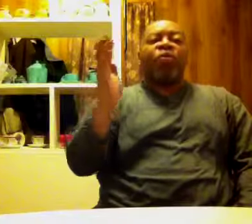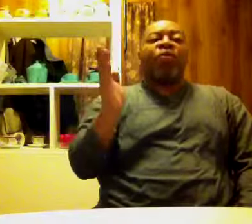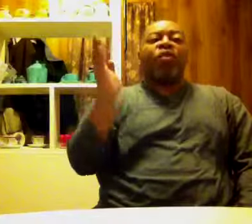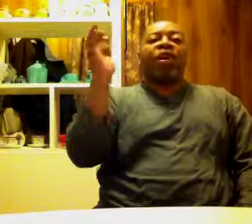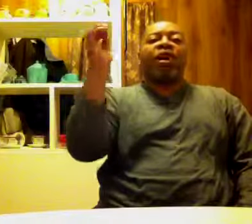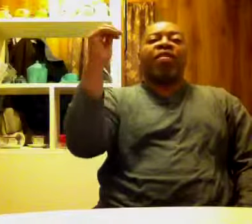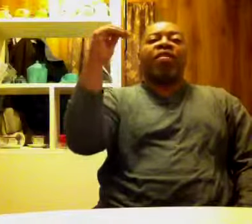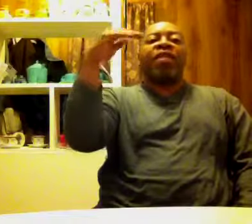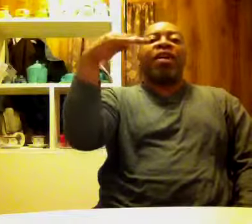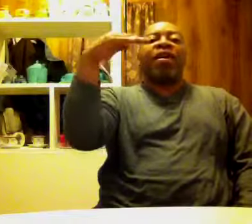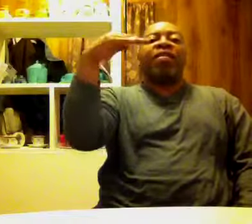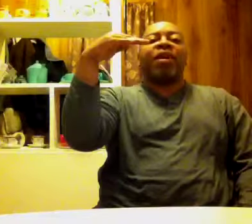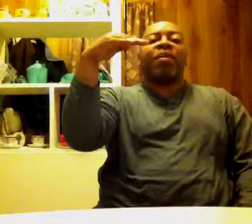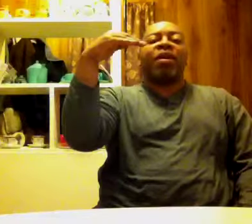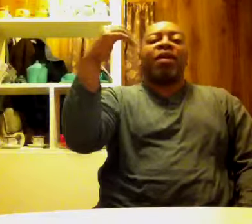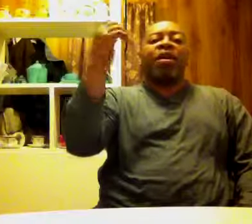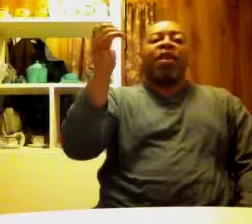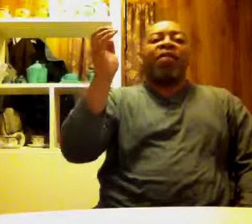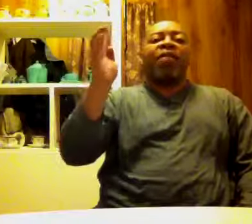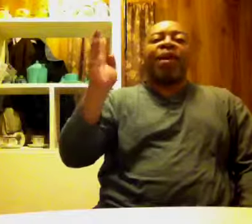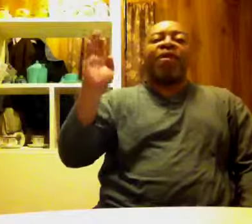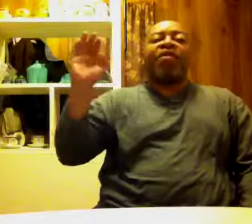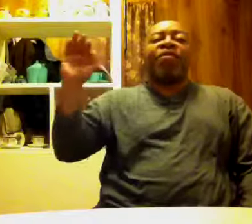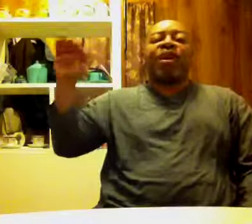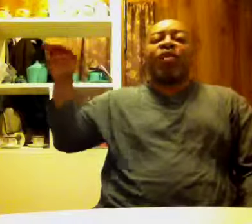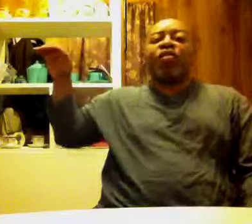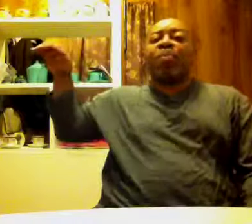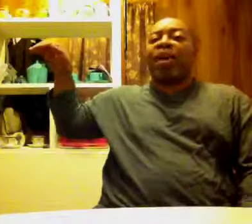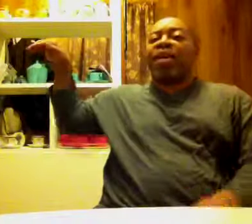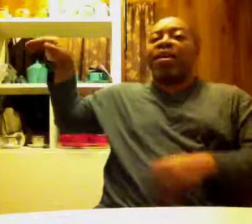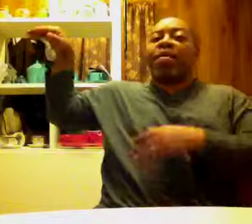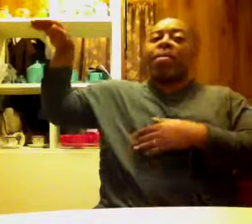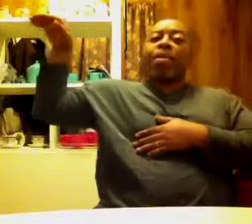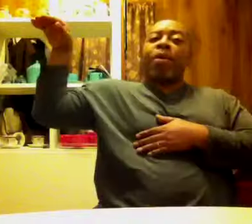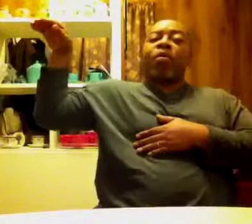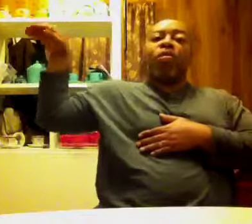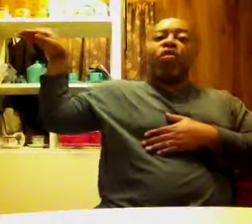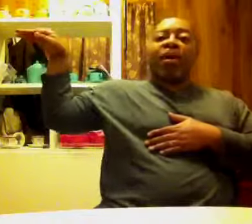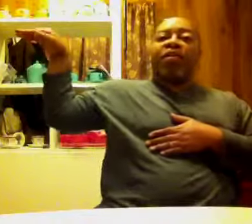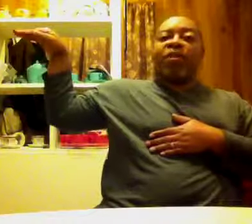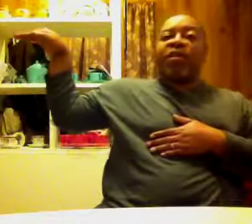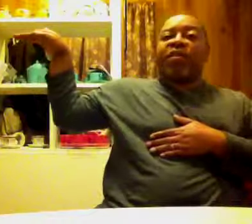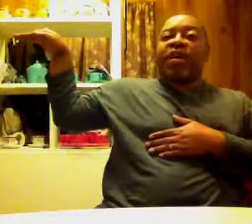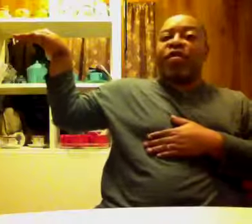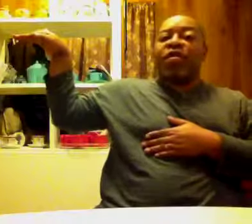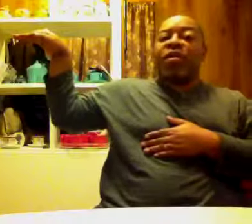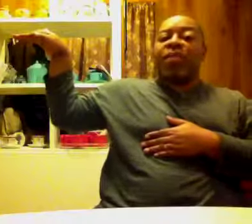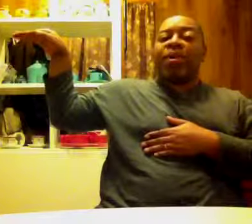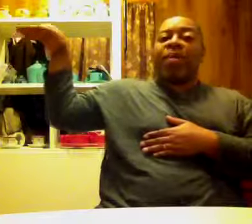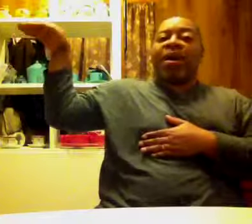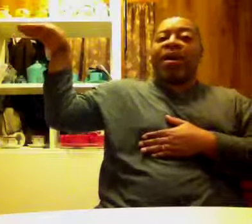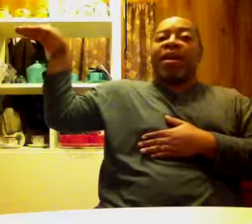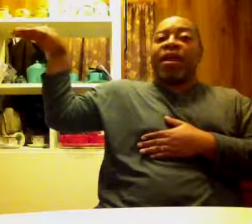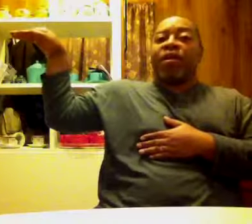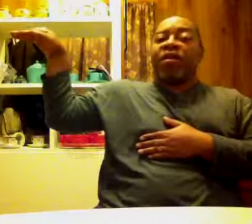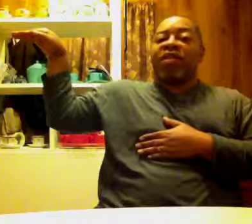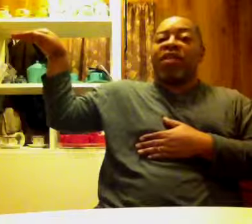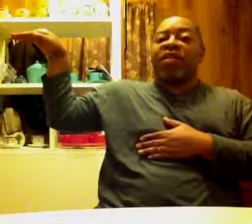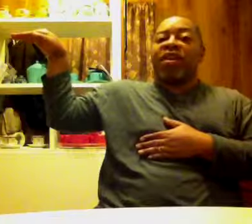with this con concept, you know, I found that you can expand it also by doing your tuts. In my case, a duck tut,